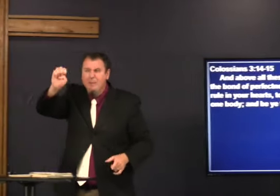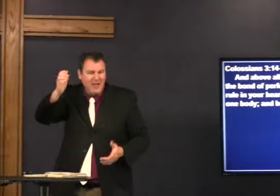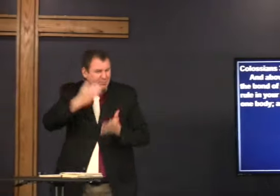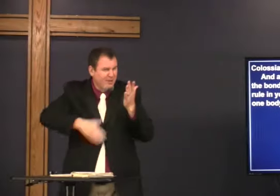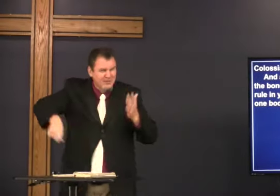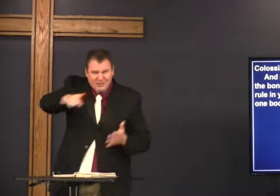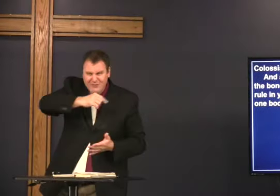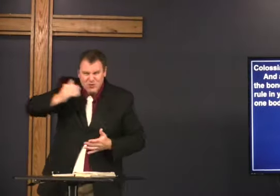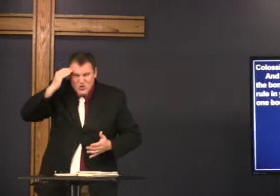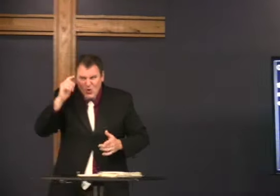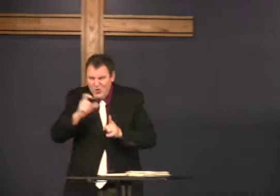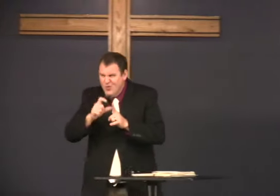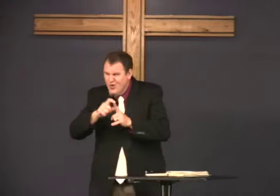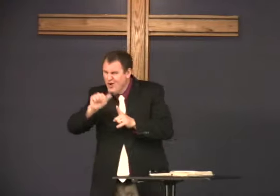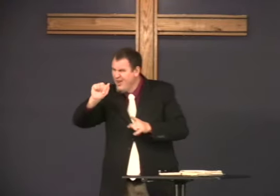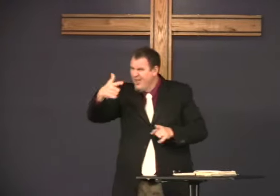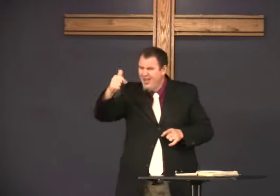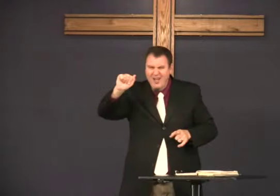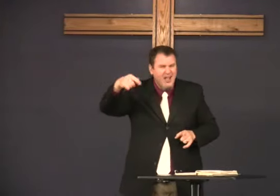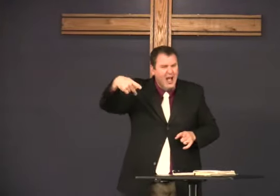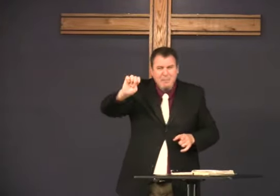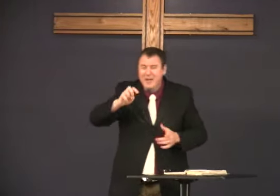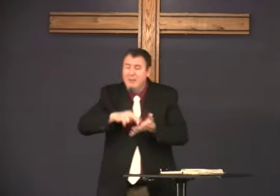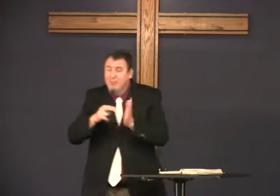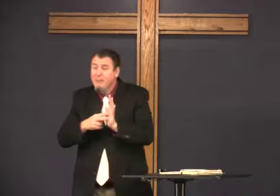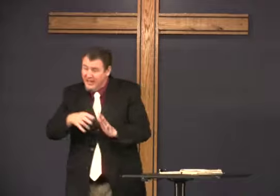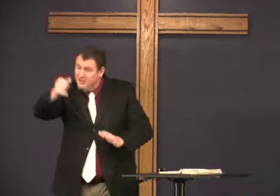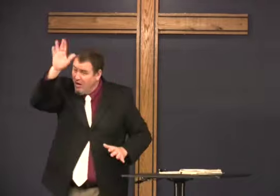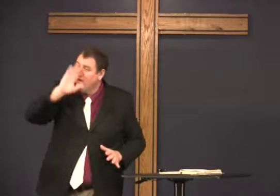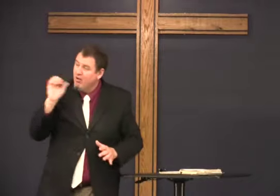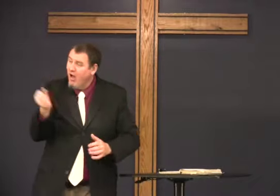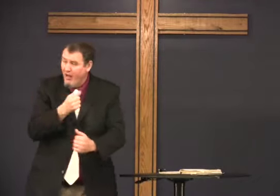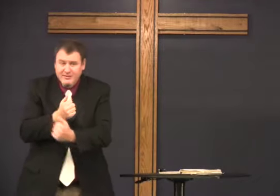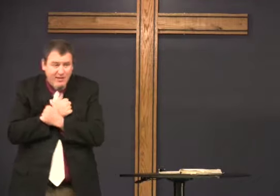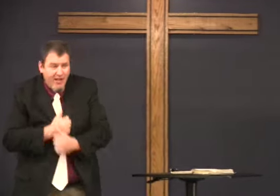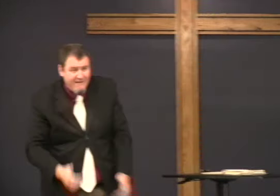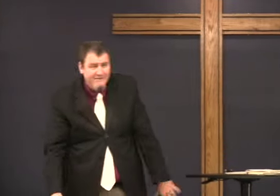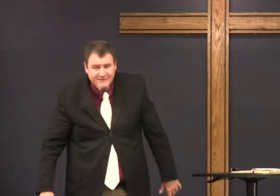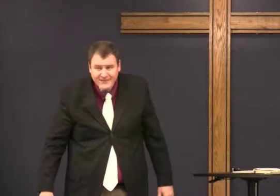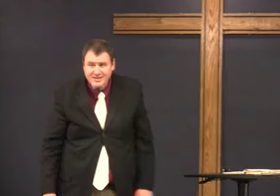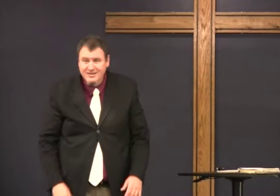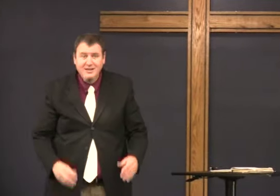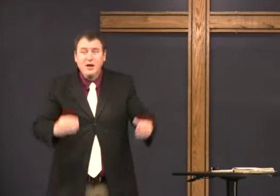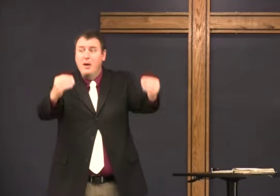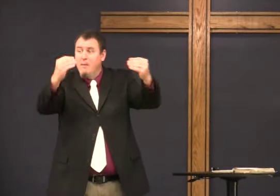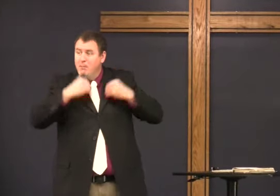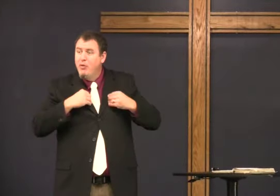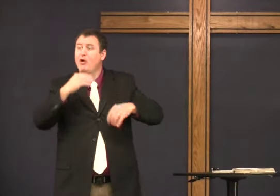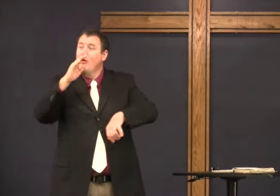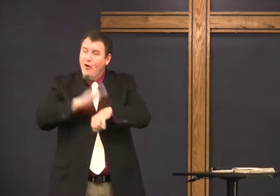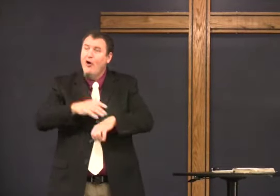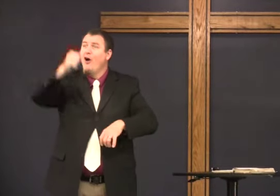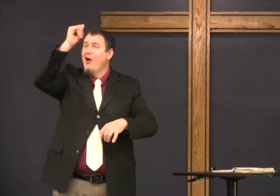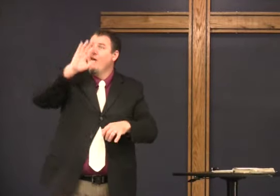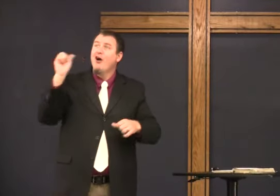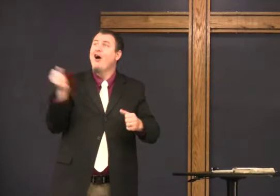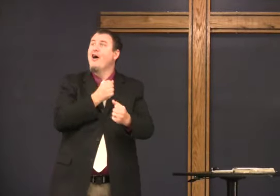is the Greek word agape so let me know that word it means God's love put on